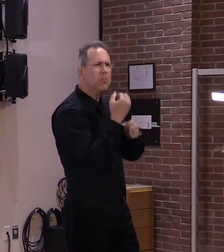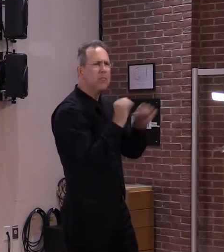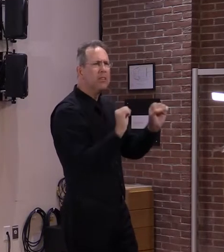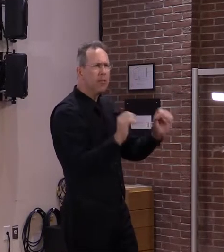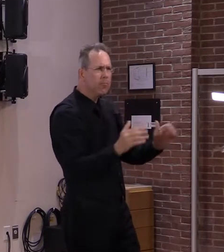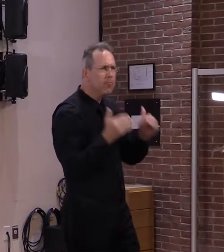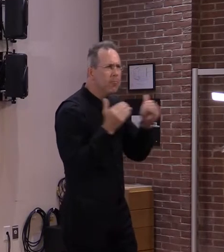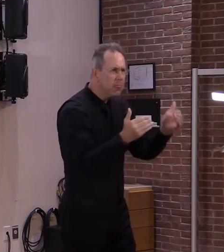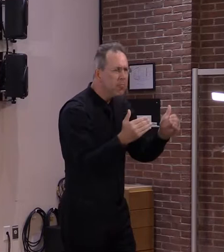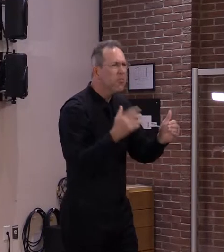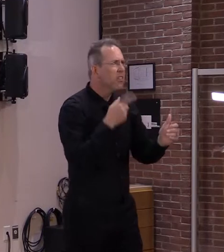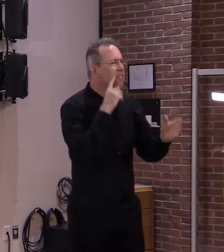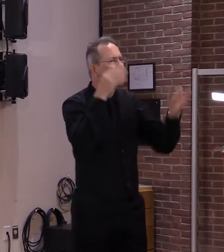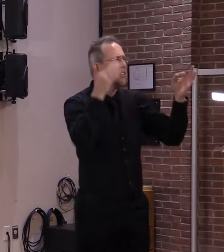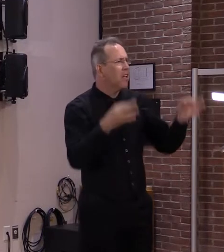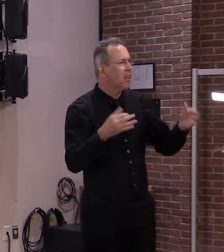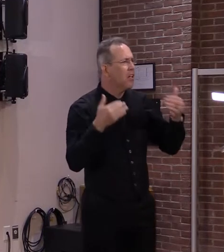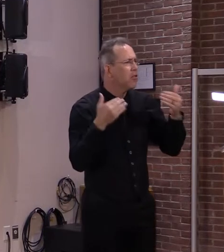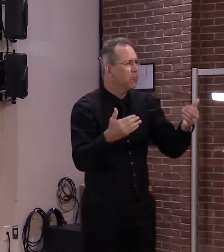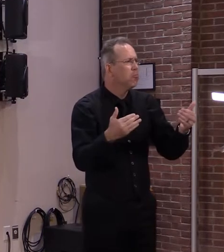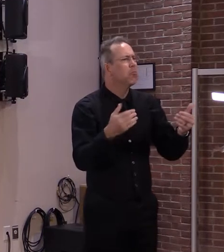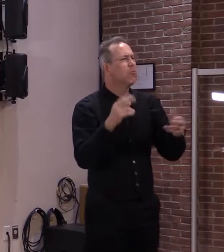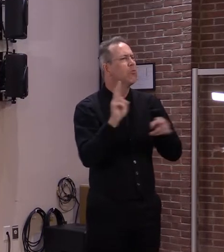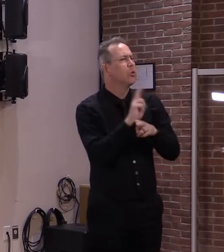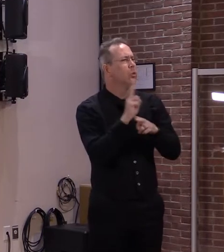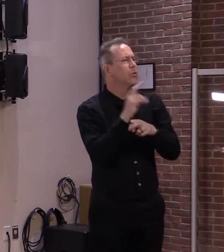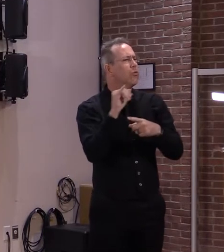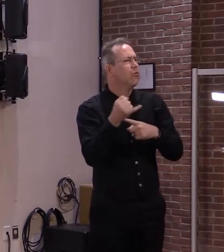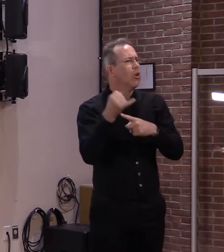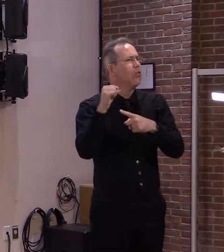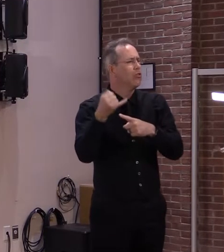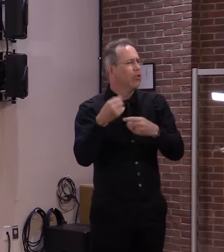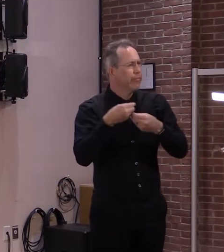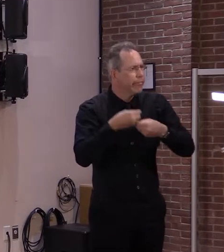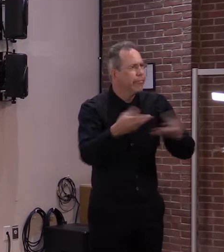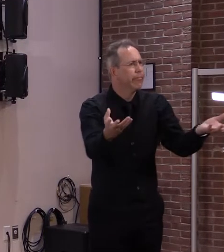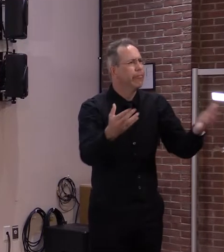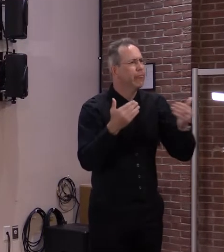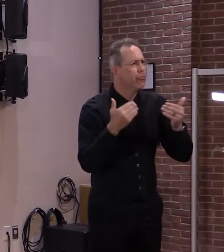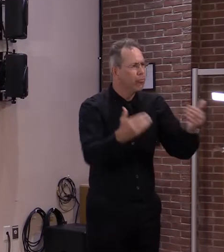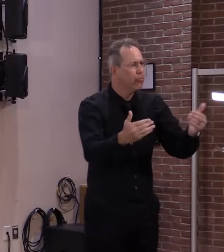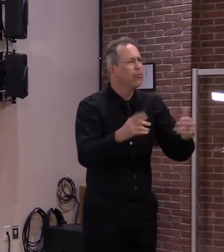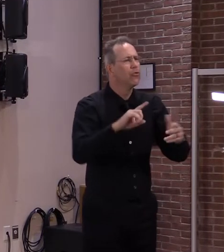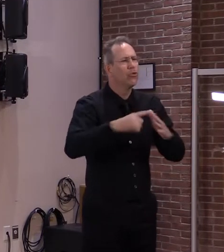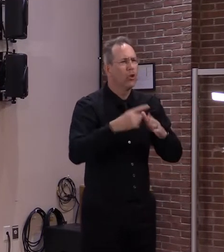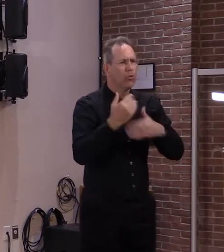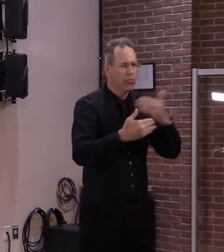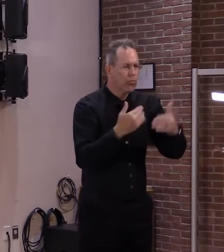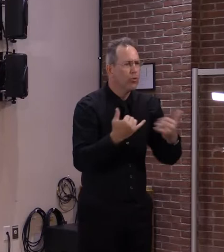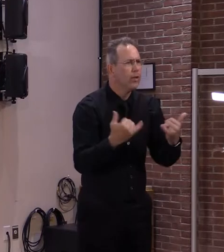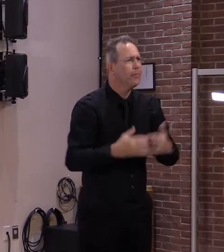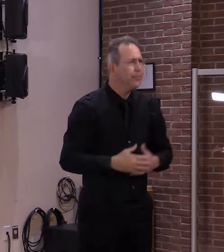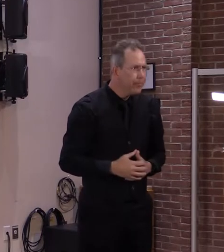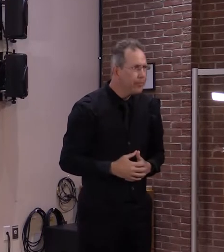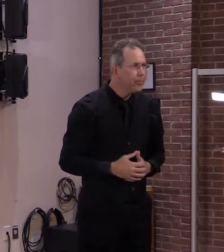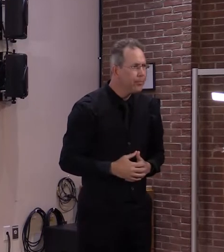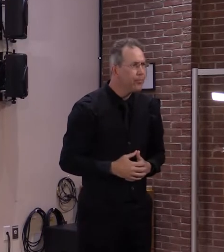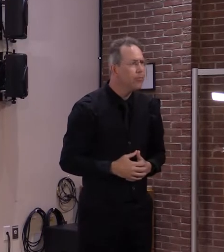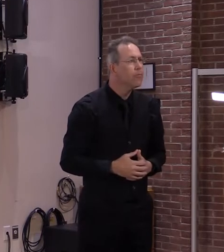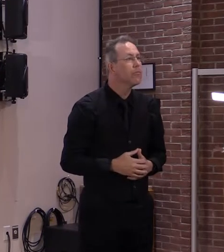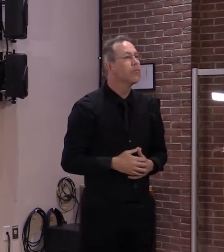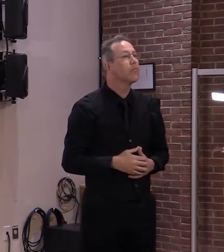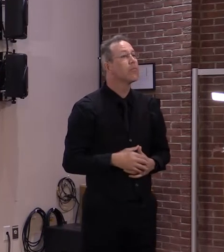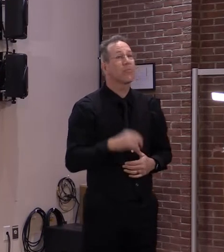Use of the Johnson & Johnson COVID-19 vaccine should resume in the United States. The FDA and the CDC